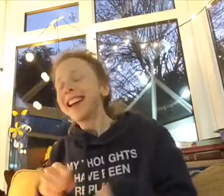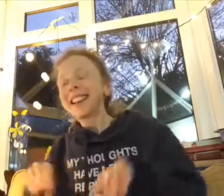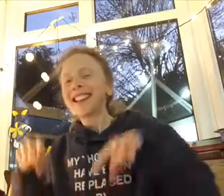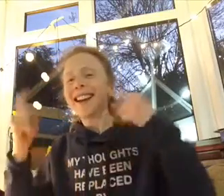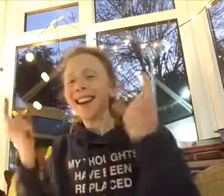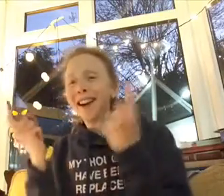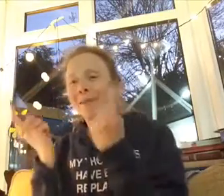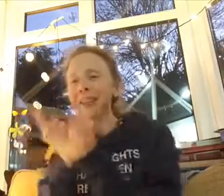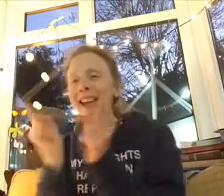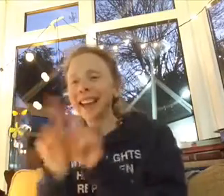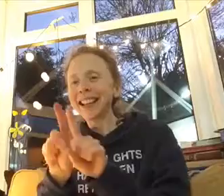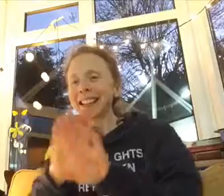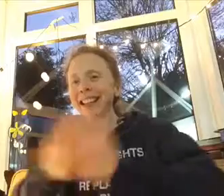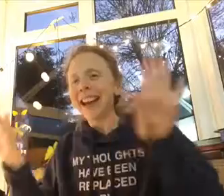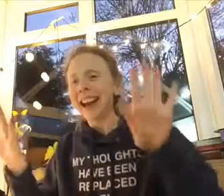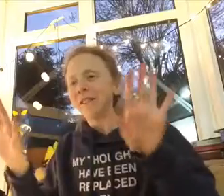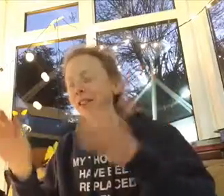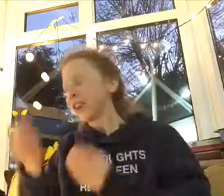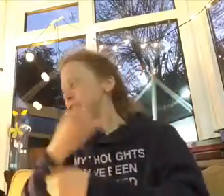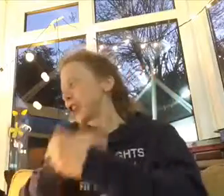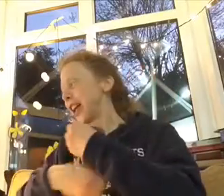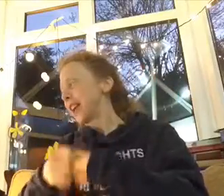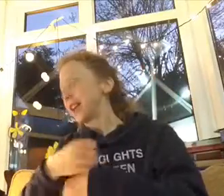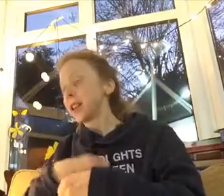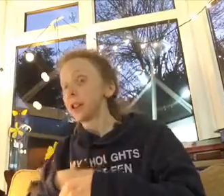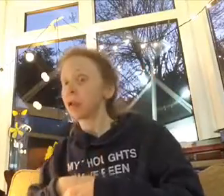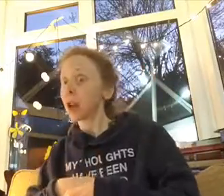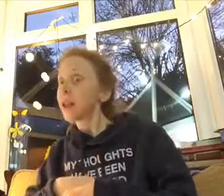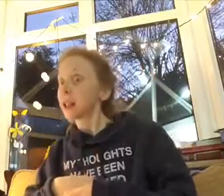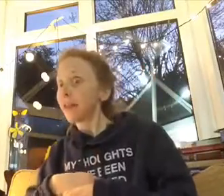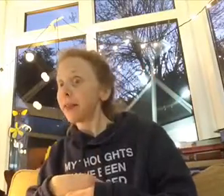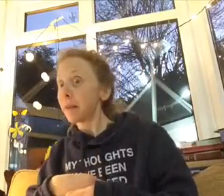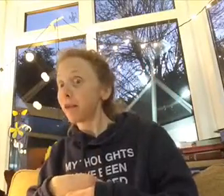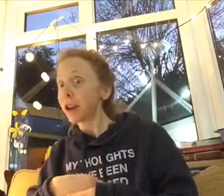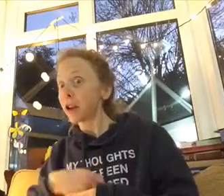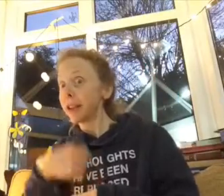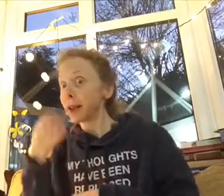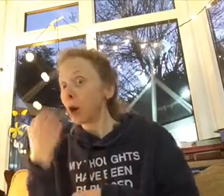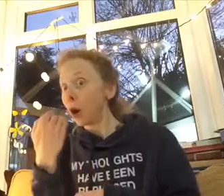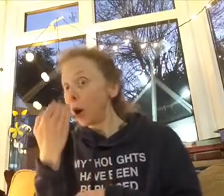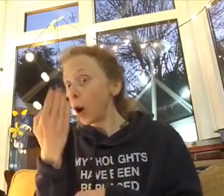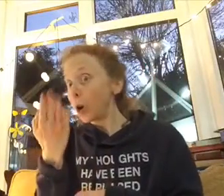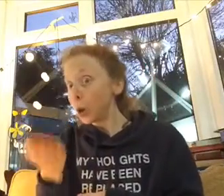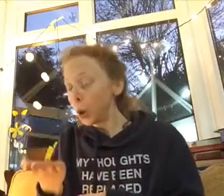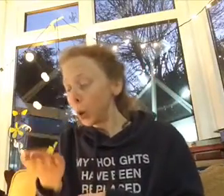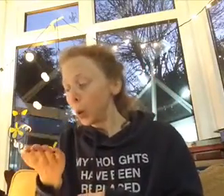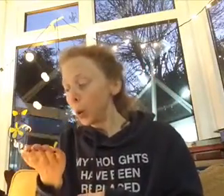some things never change so then the pressure is all on you